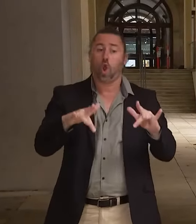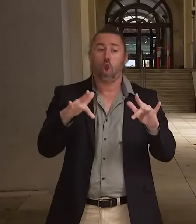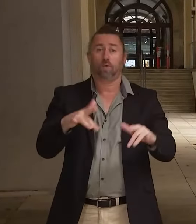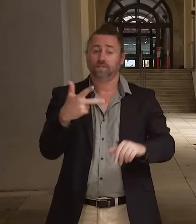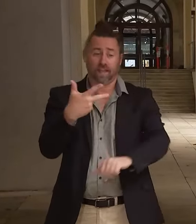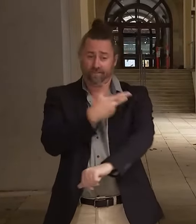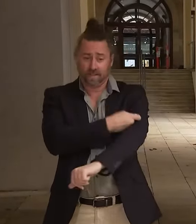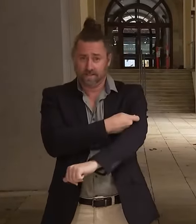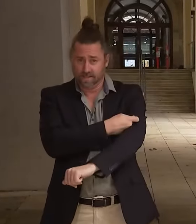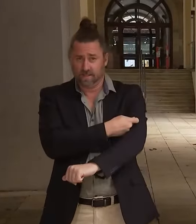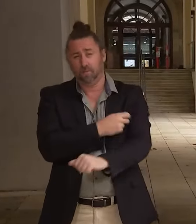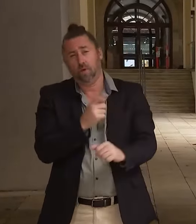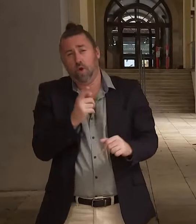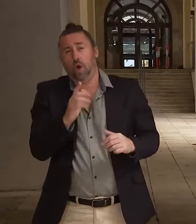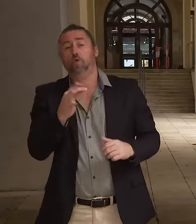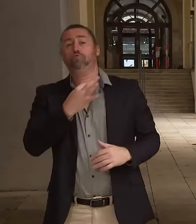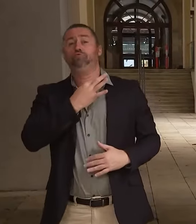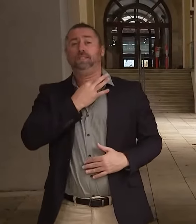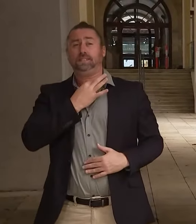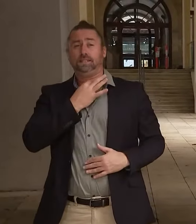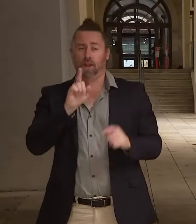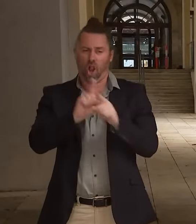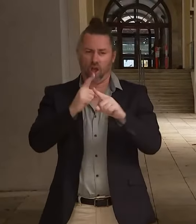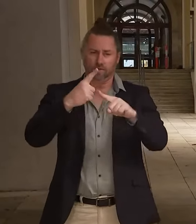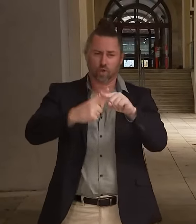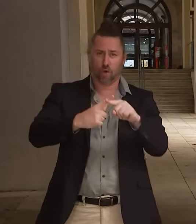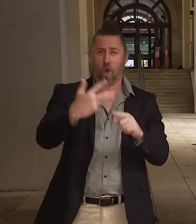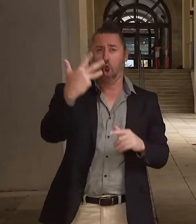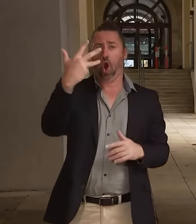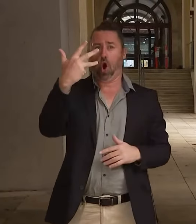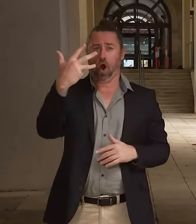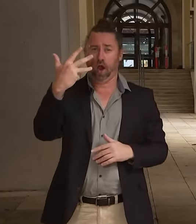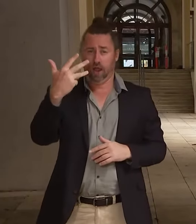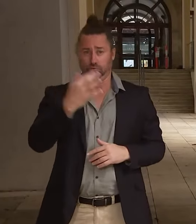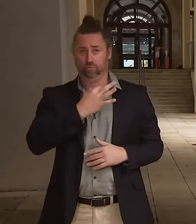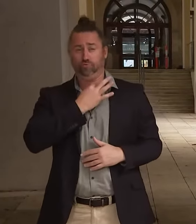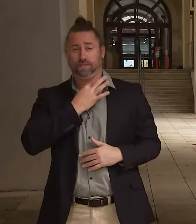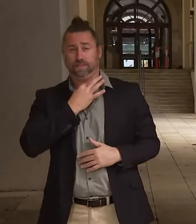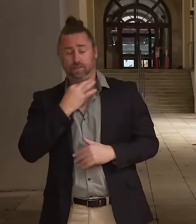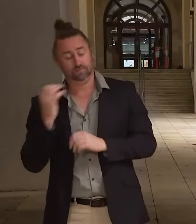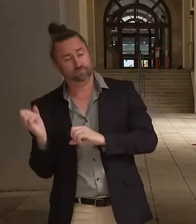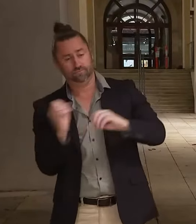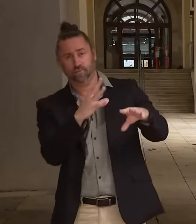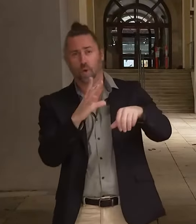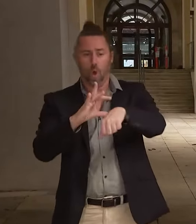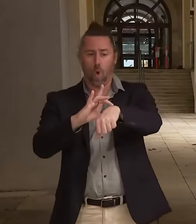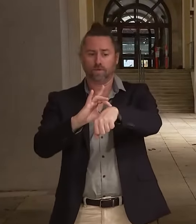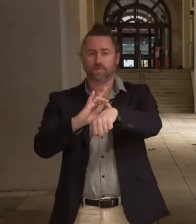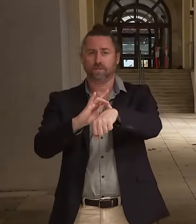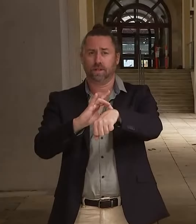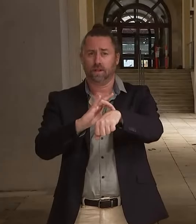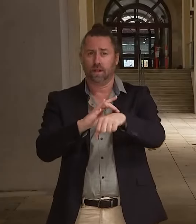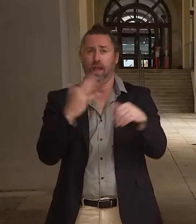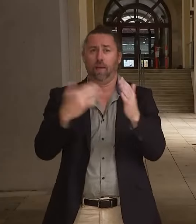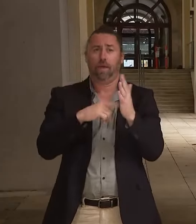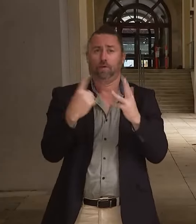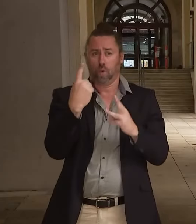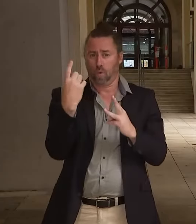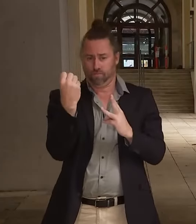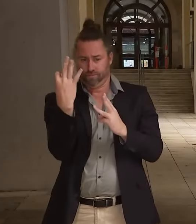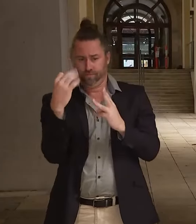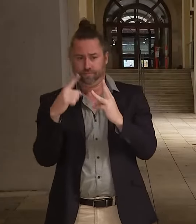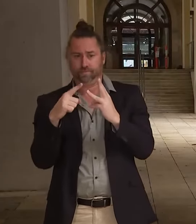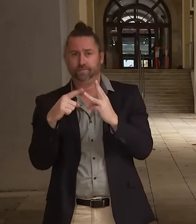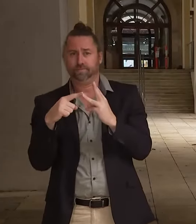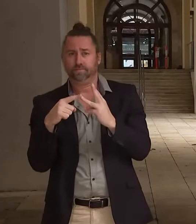nine times more likely to end up in hospital than if you have received boosted vaccination. That is